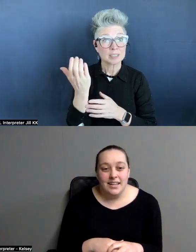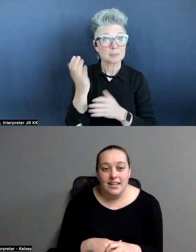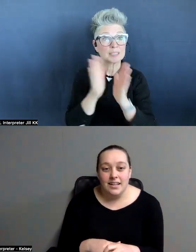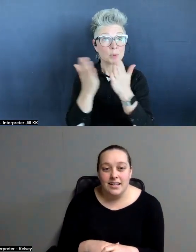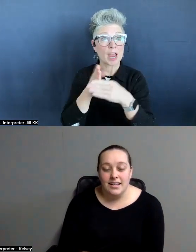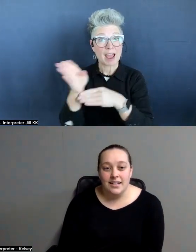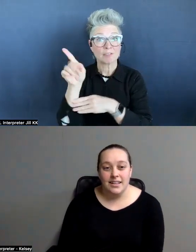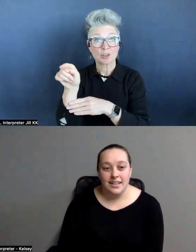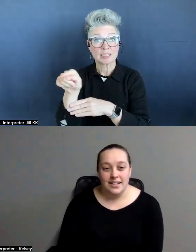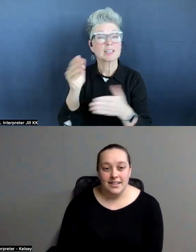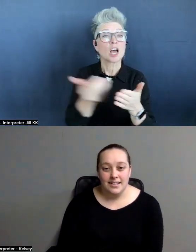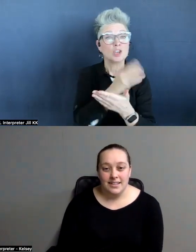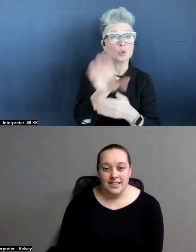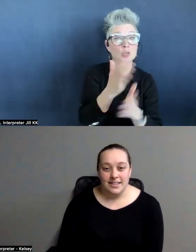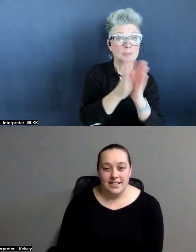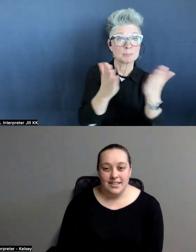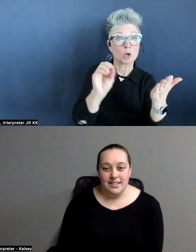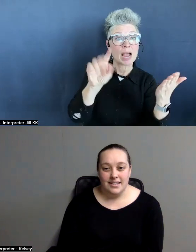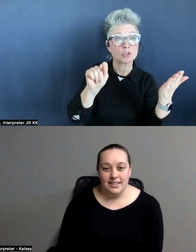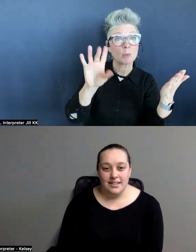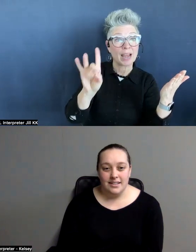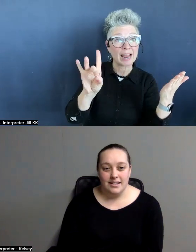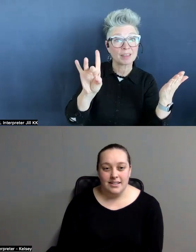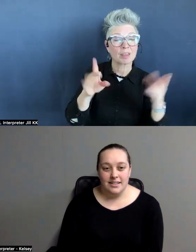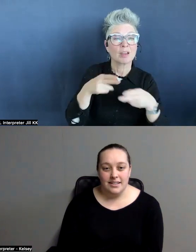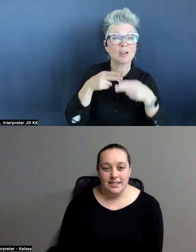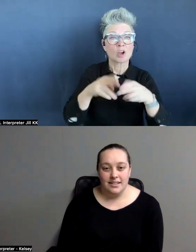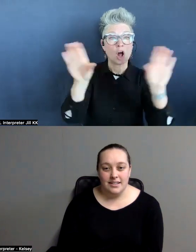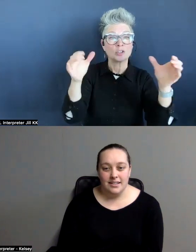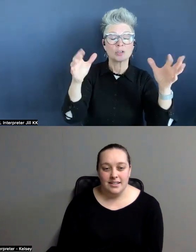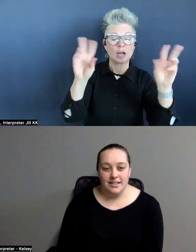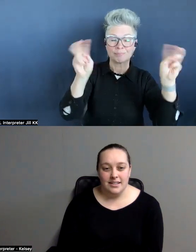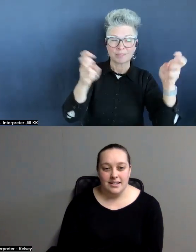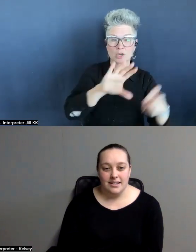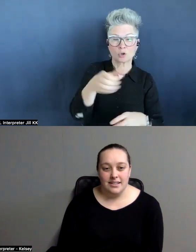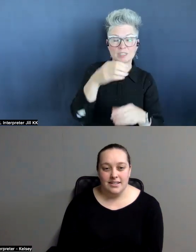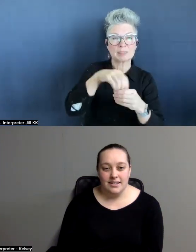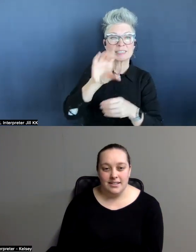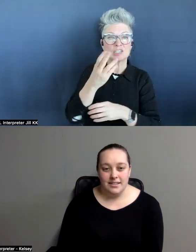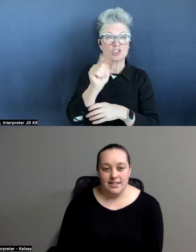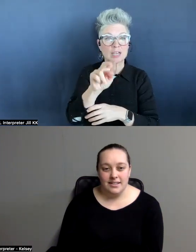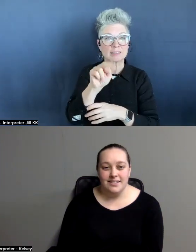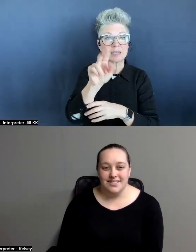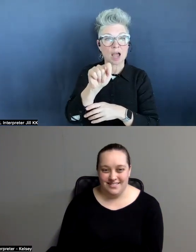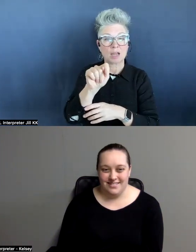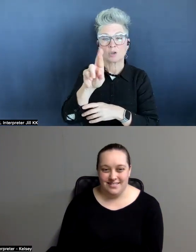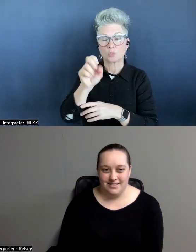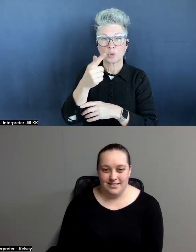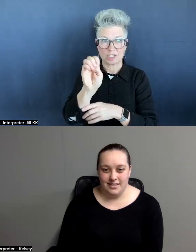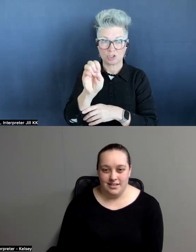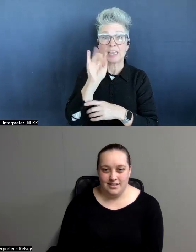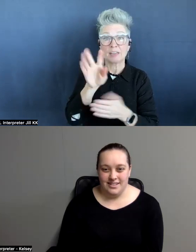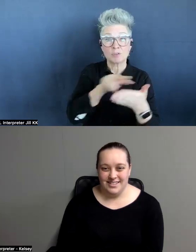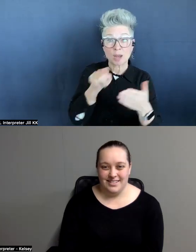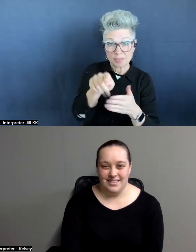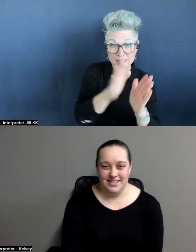Christmas book. It comes out October 8th and it's called Christmas in Chestnut Ridge. So anybody who's read this book, you're going to want to come